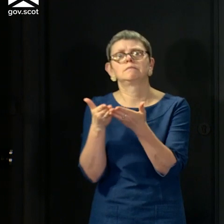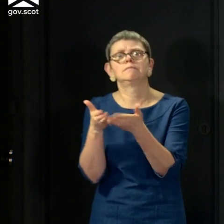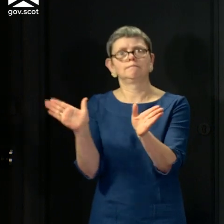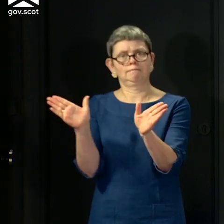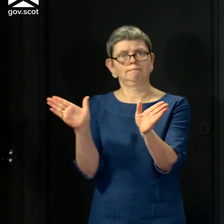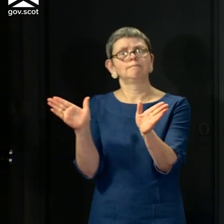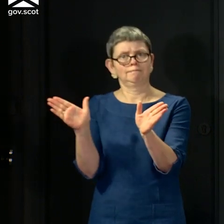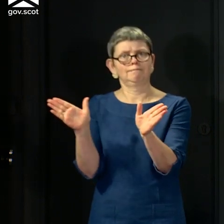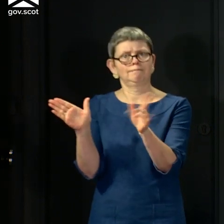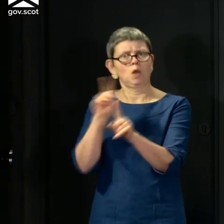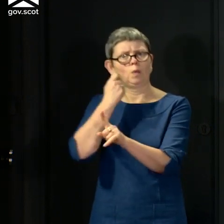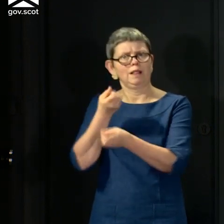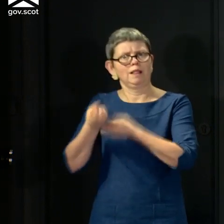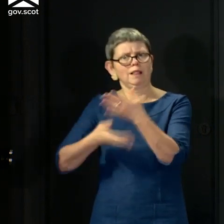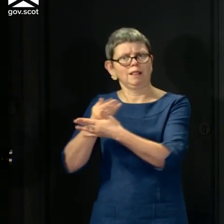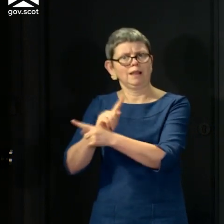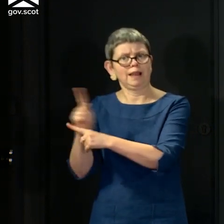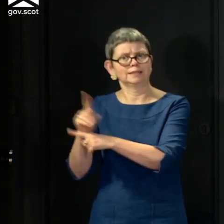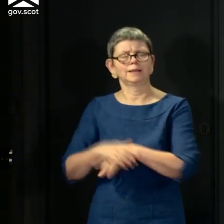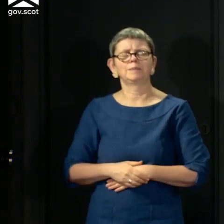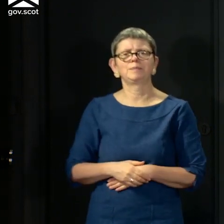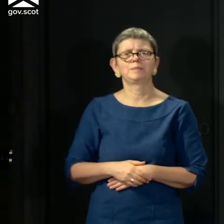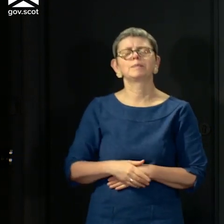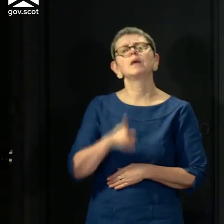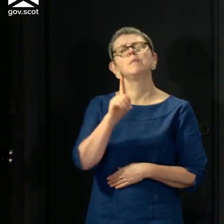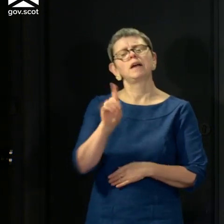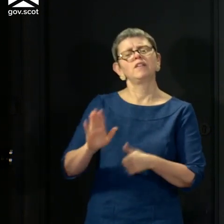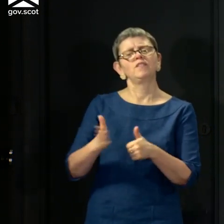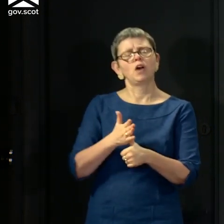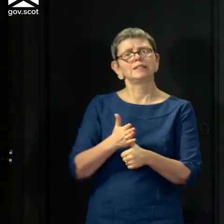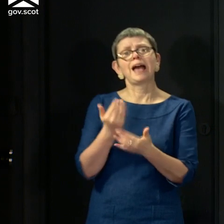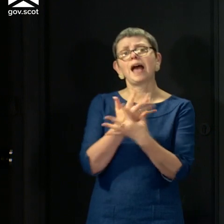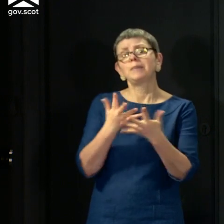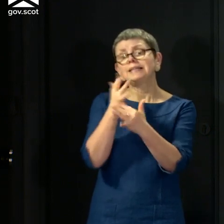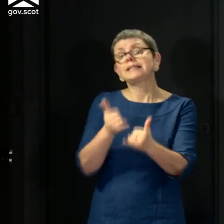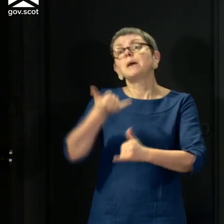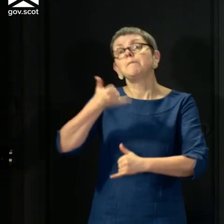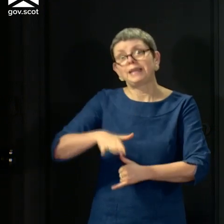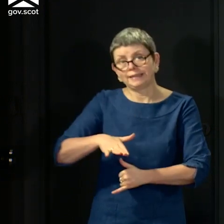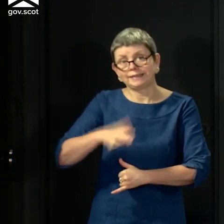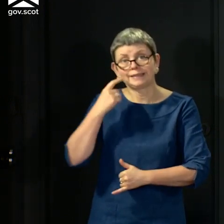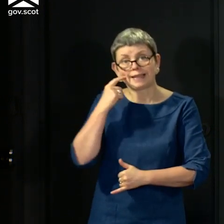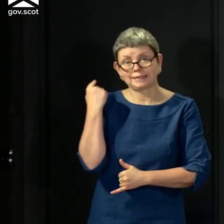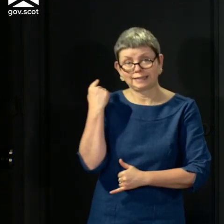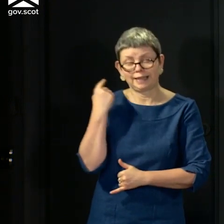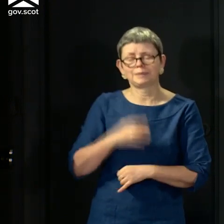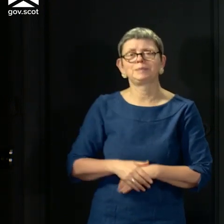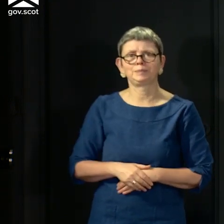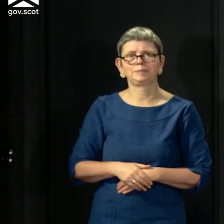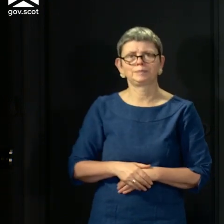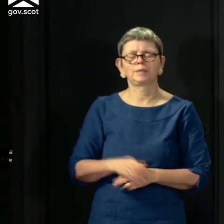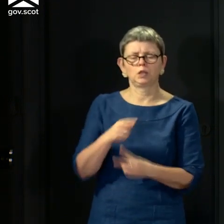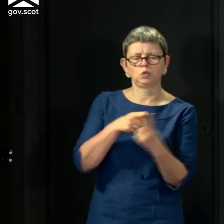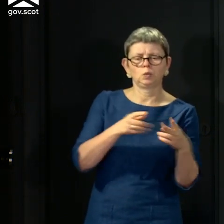to come on to shortly. But firstly, let me report on the numbers we reached yesterday for tests actually carried out. And there are two